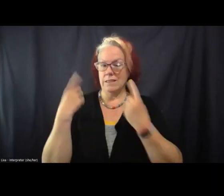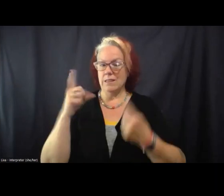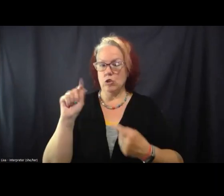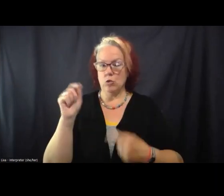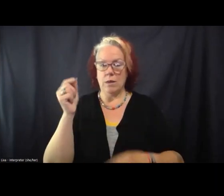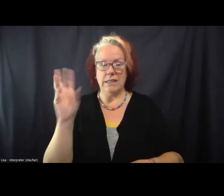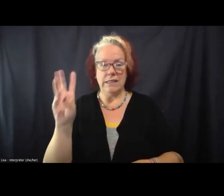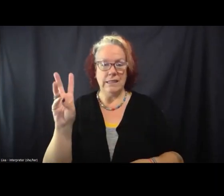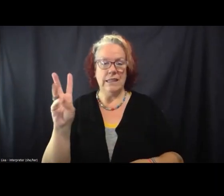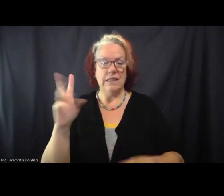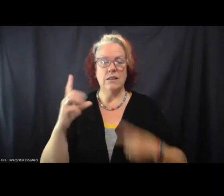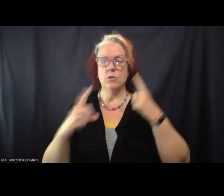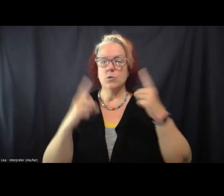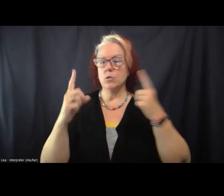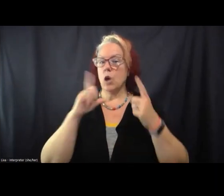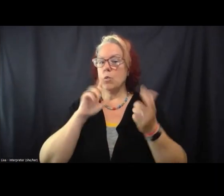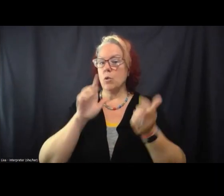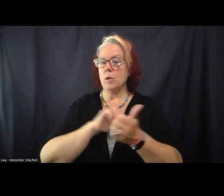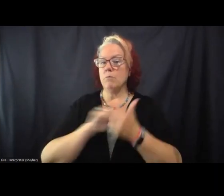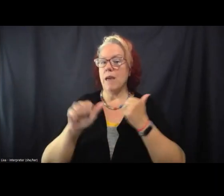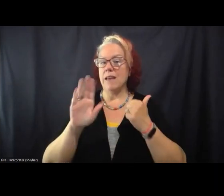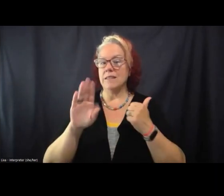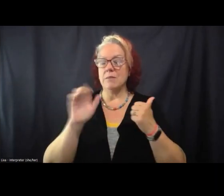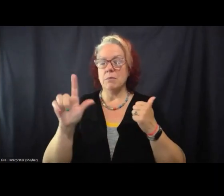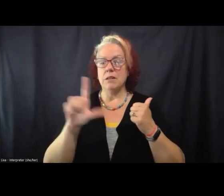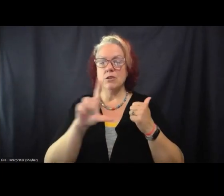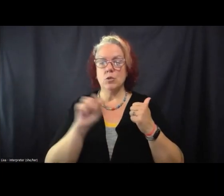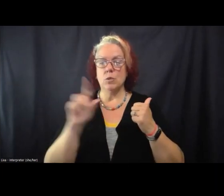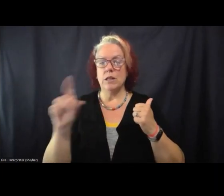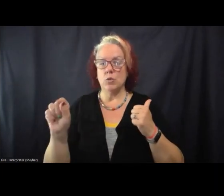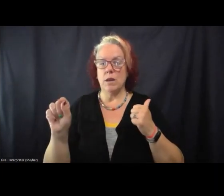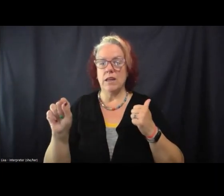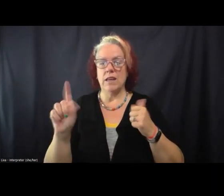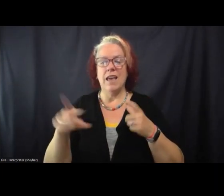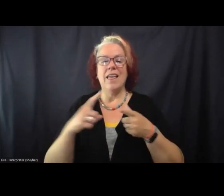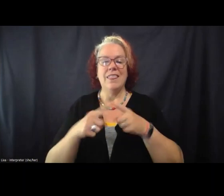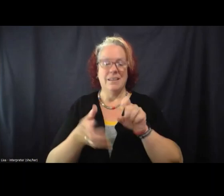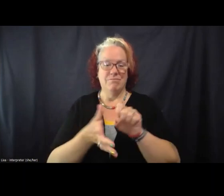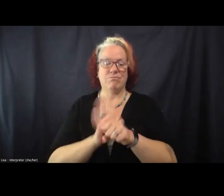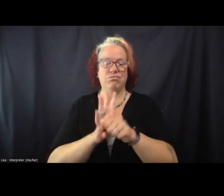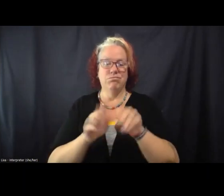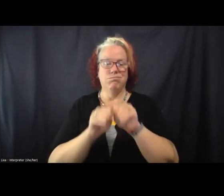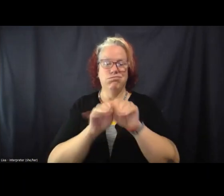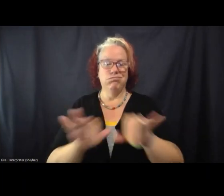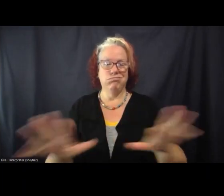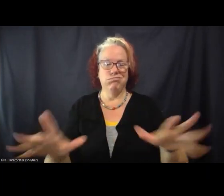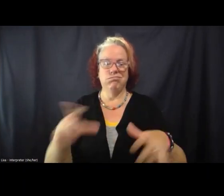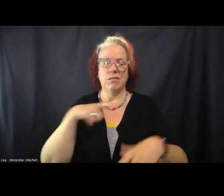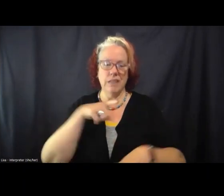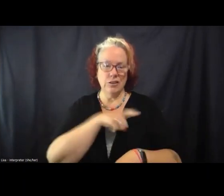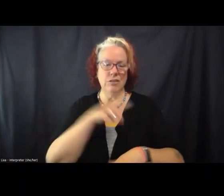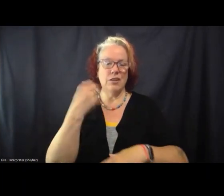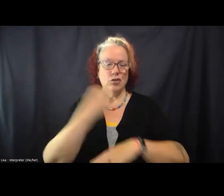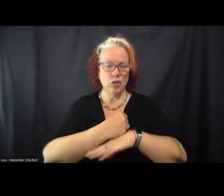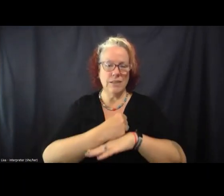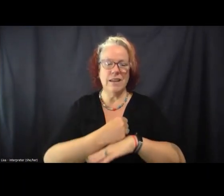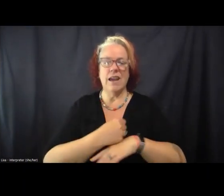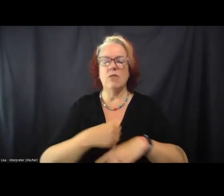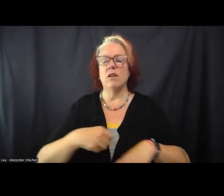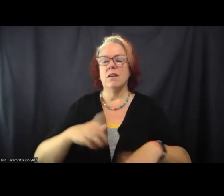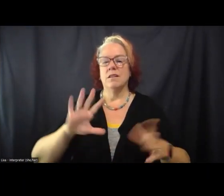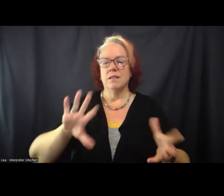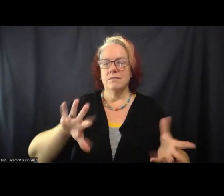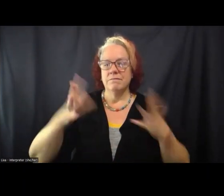We thought we were going to pass this bill in 2020. And then COVID happened, the legislature shut down, then the uprisings happened.